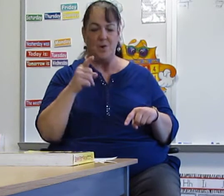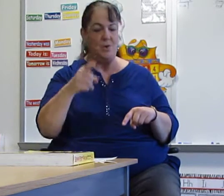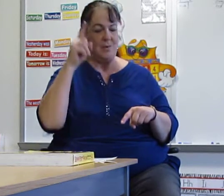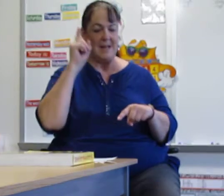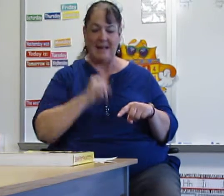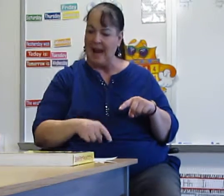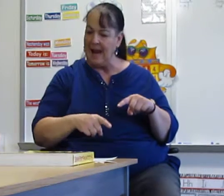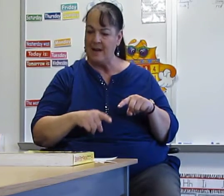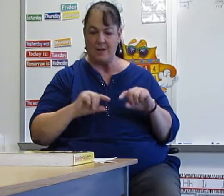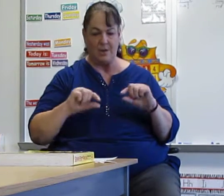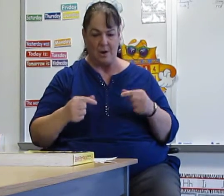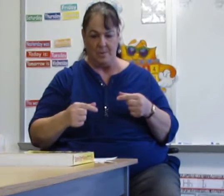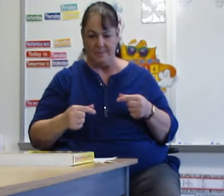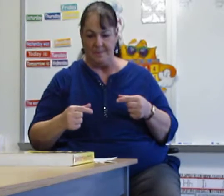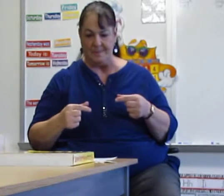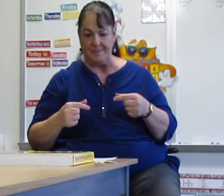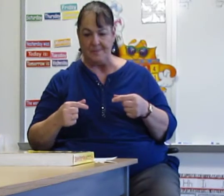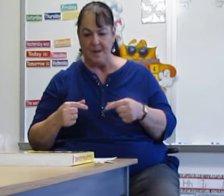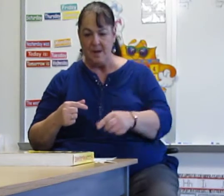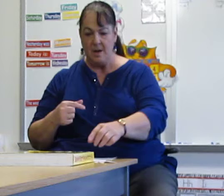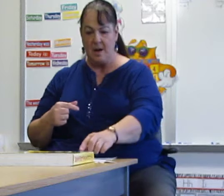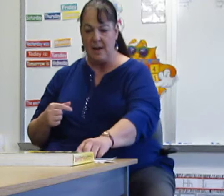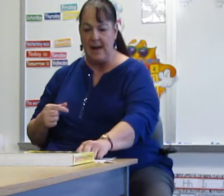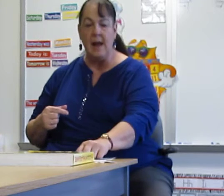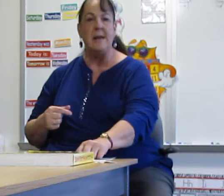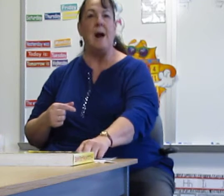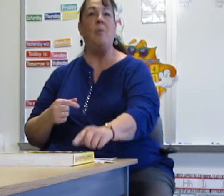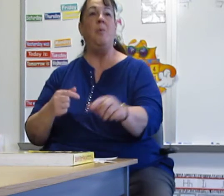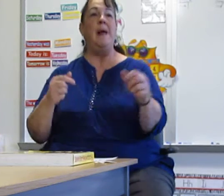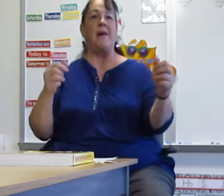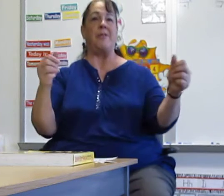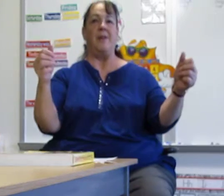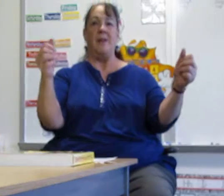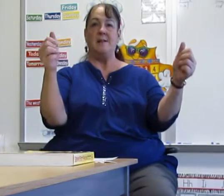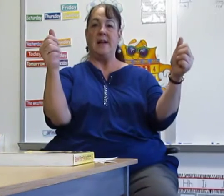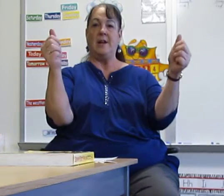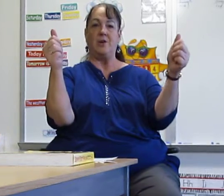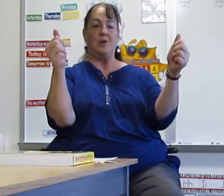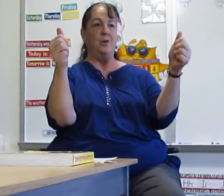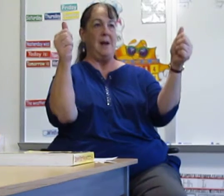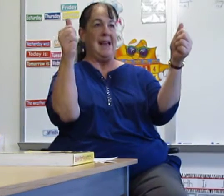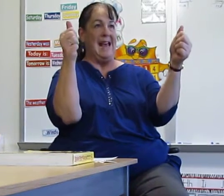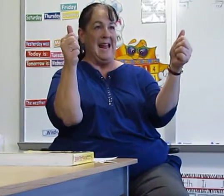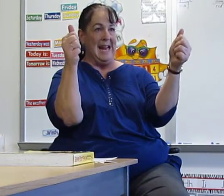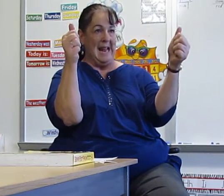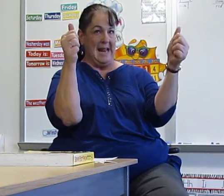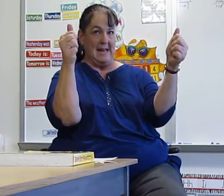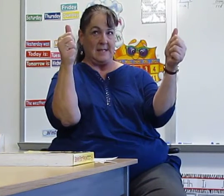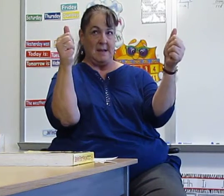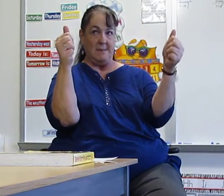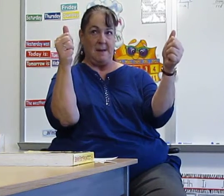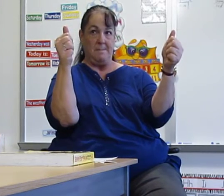You can't go. Okay. Now with, take your two A hands. Thumbs up.